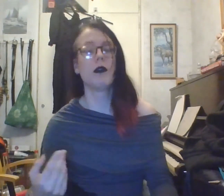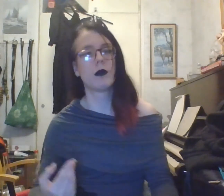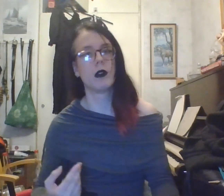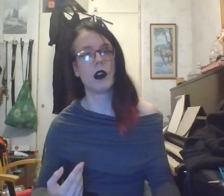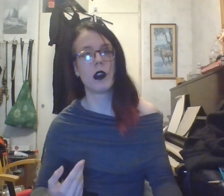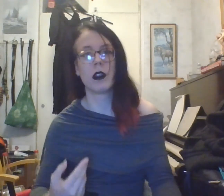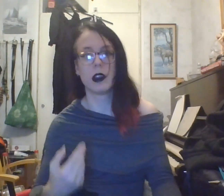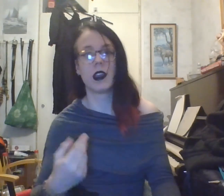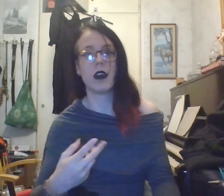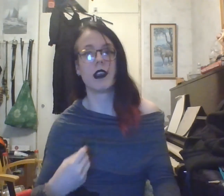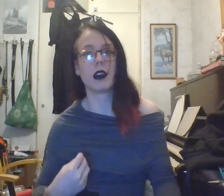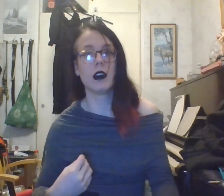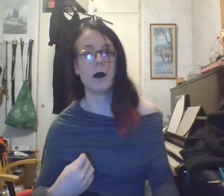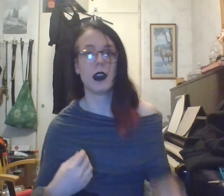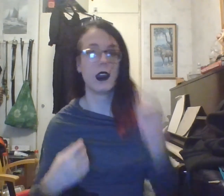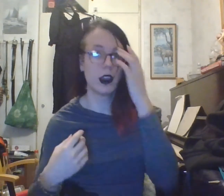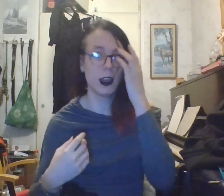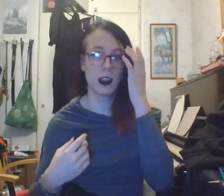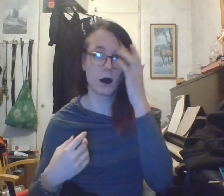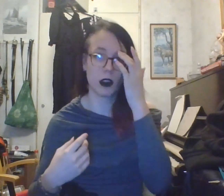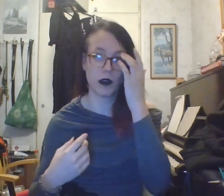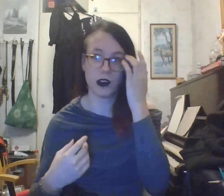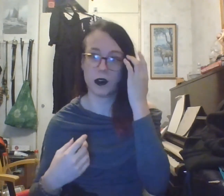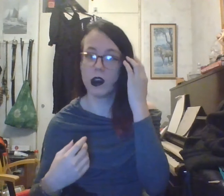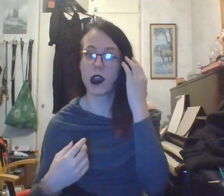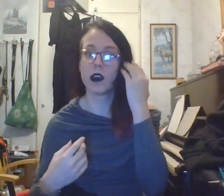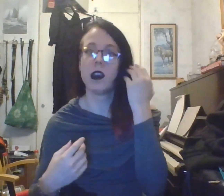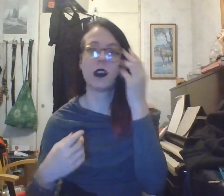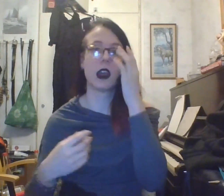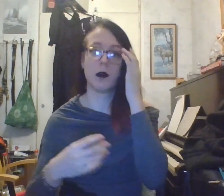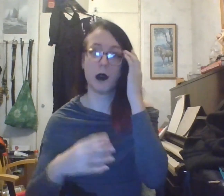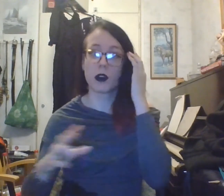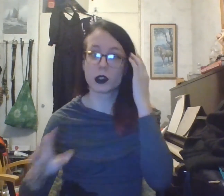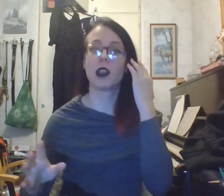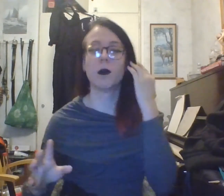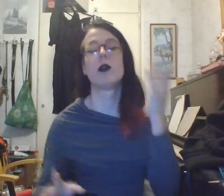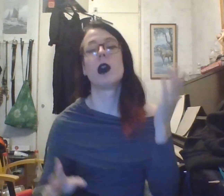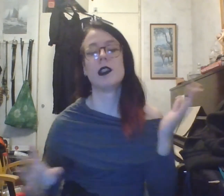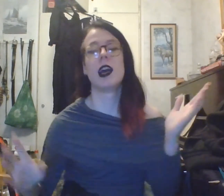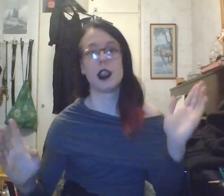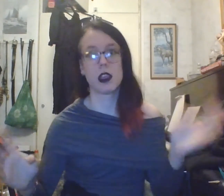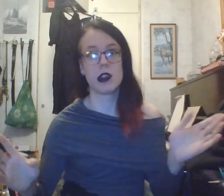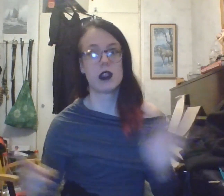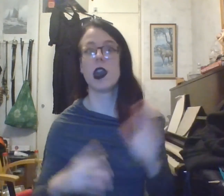argue that a gift economy is the most efficient way. Now, we're not saying that money haven't had its uses. It has